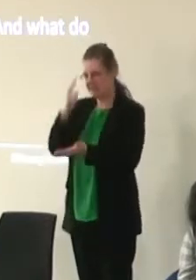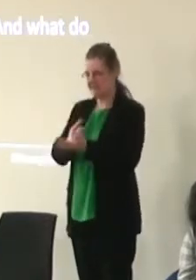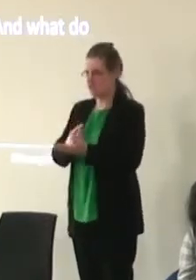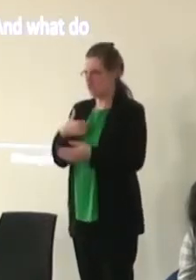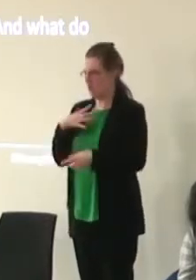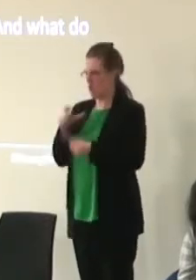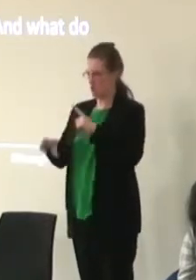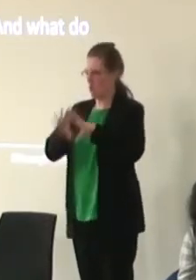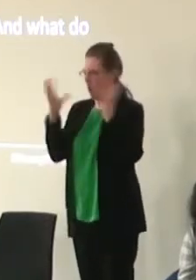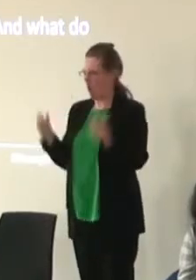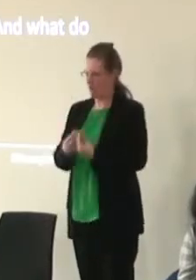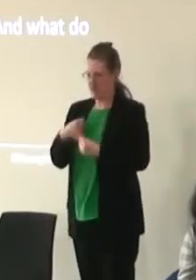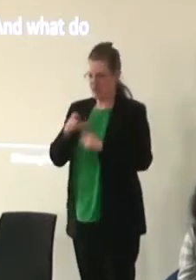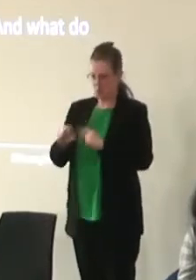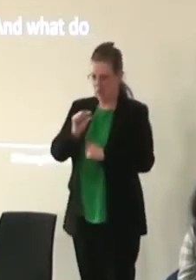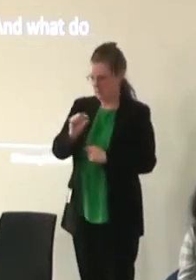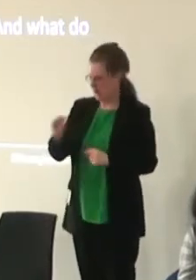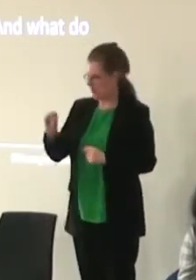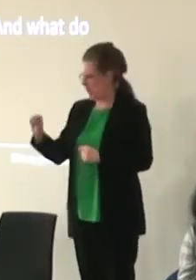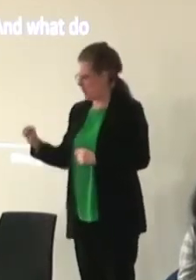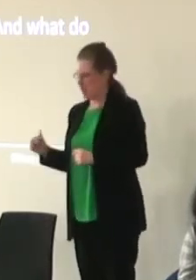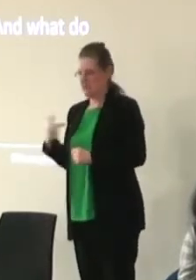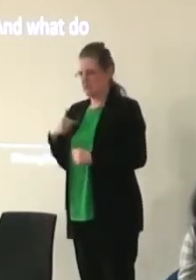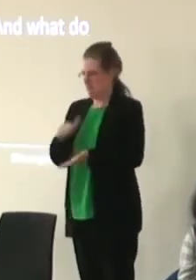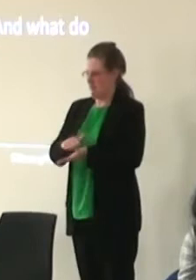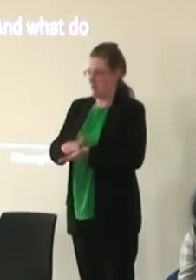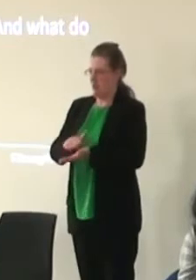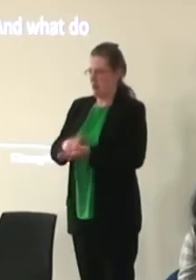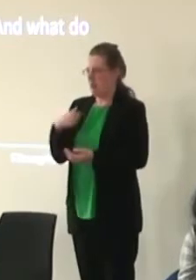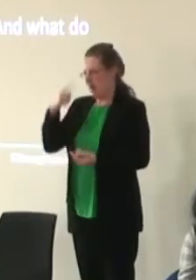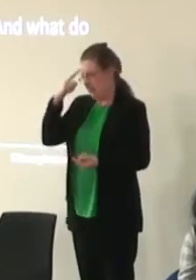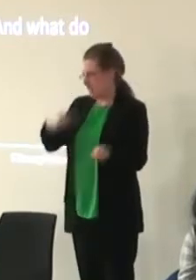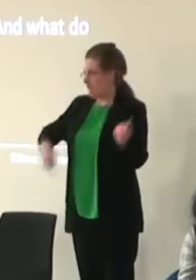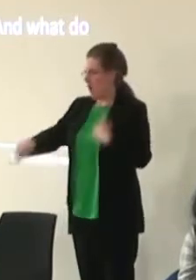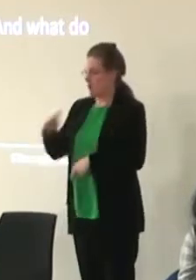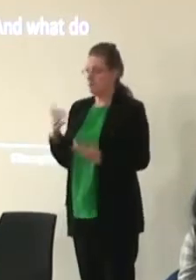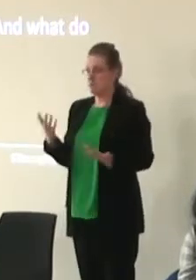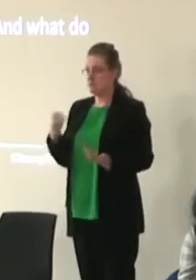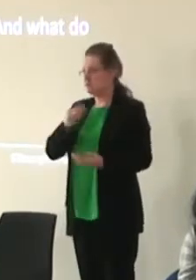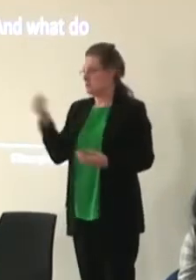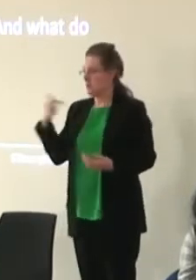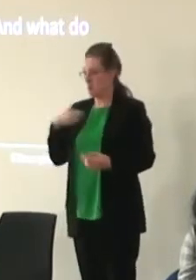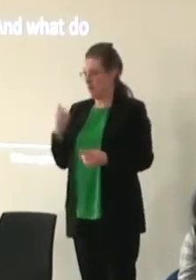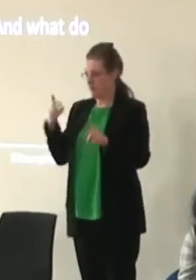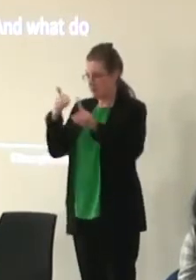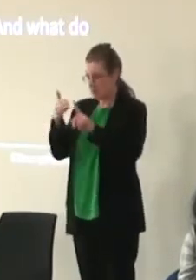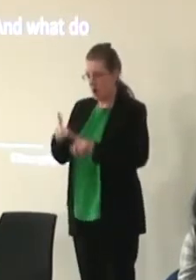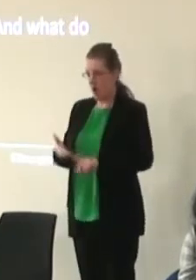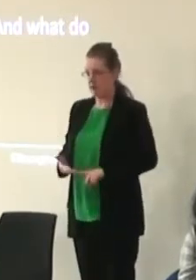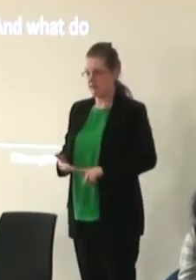to do all of it I'm just going to do a little bit of all of it and I think for us especially with some of us who have targets around